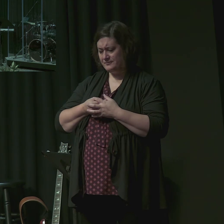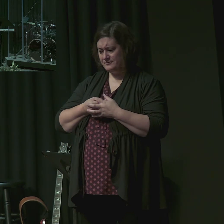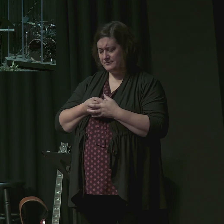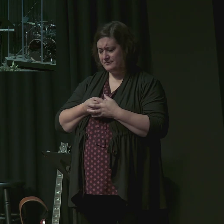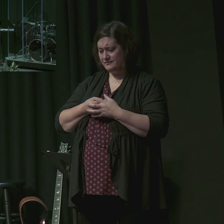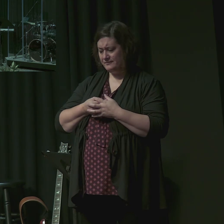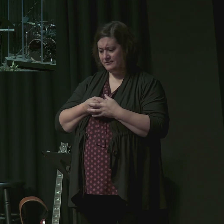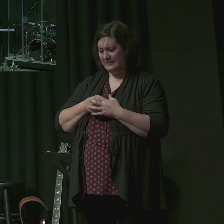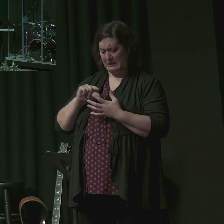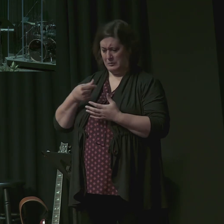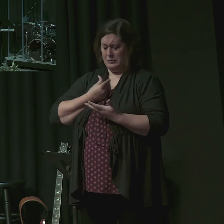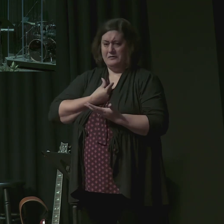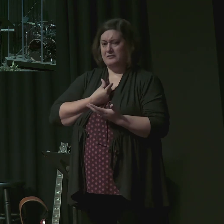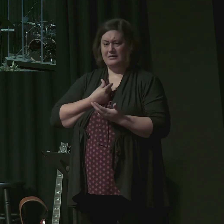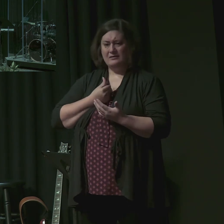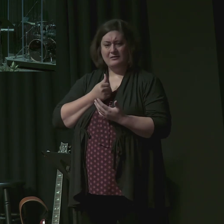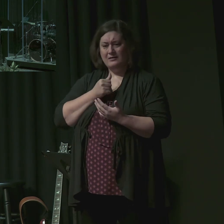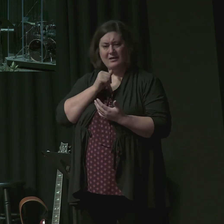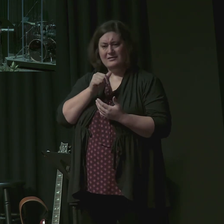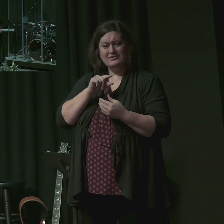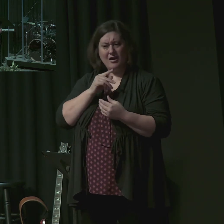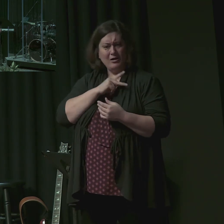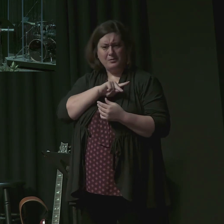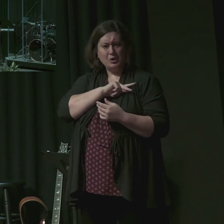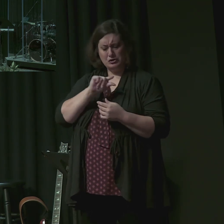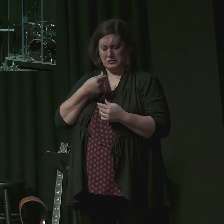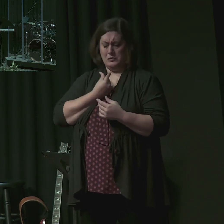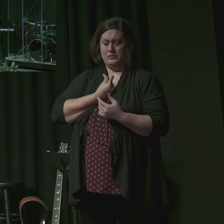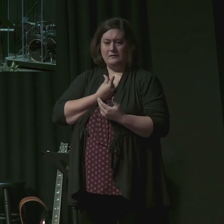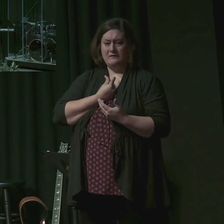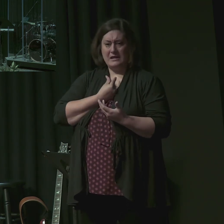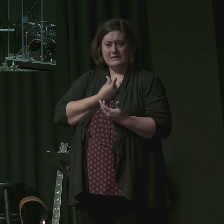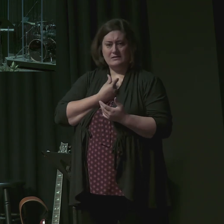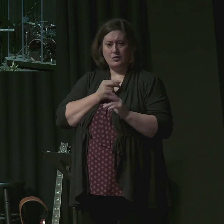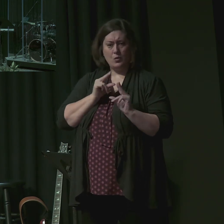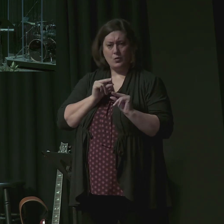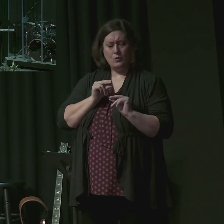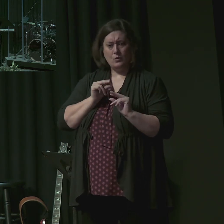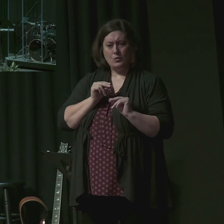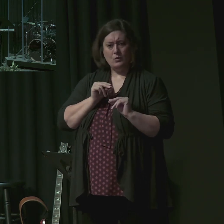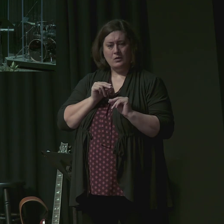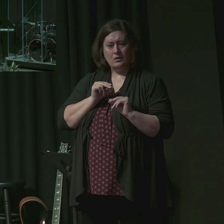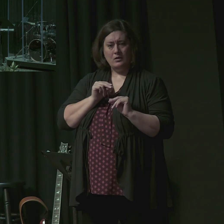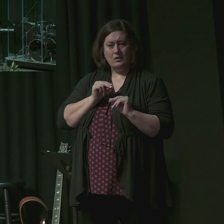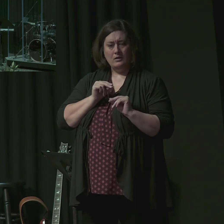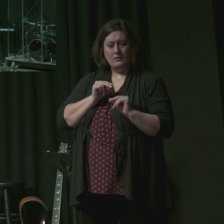but because God's holiness is being violated and His glory is being tarnished.